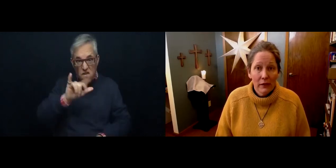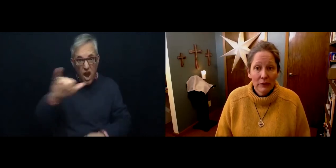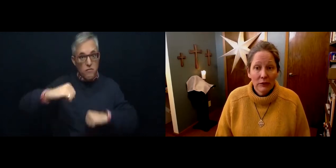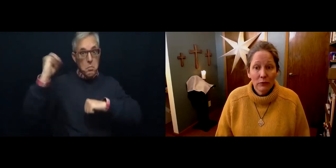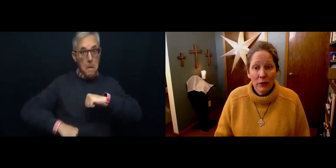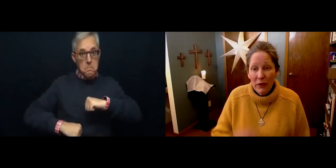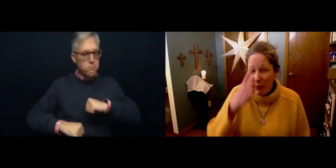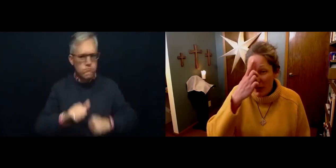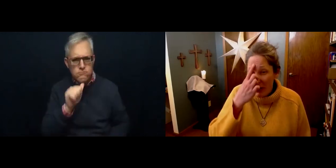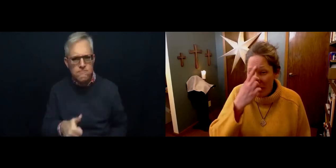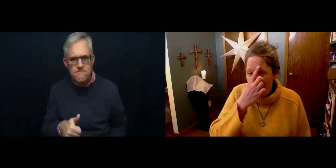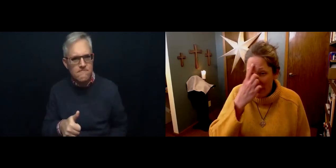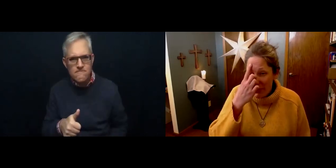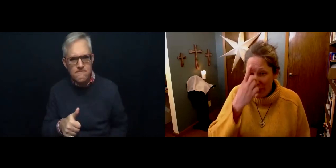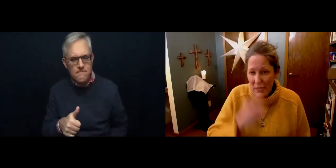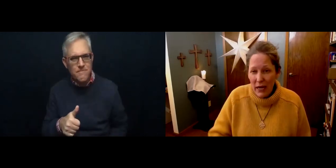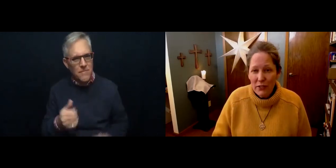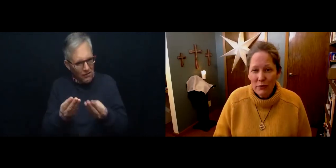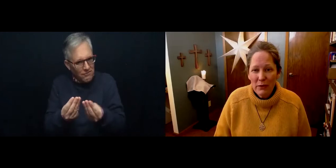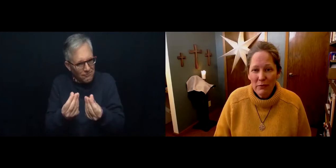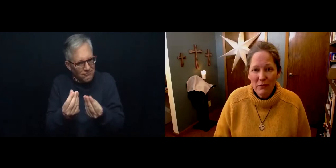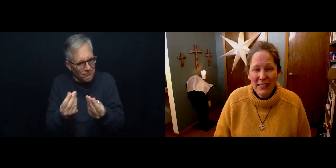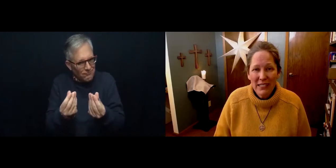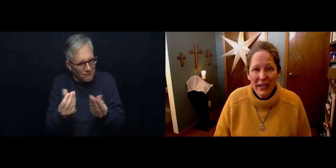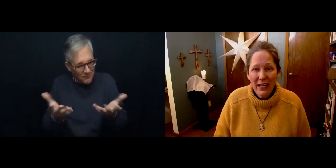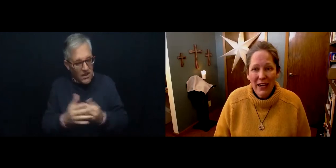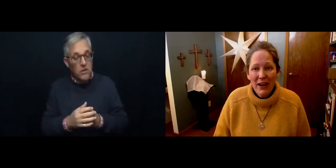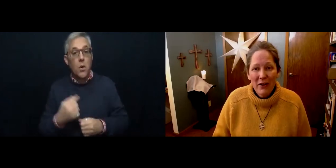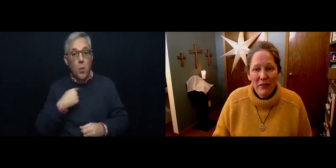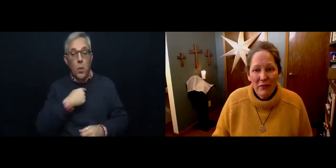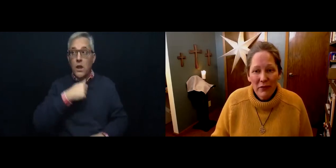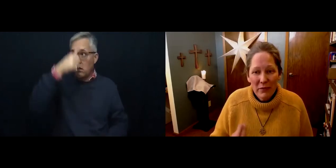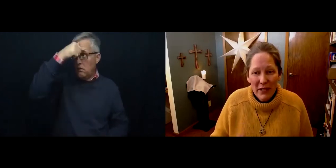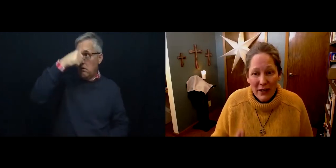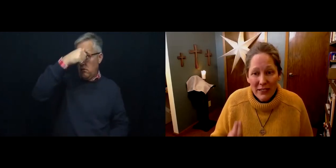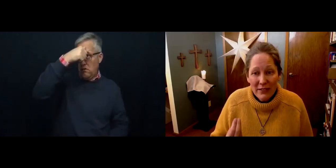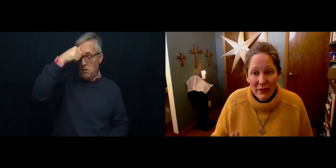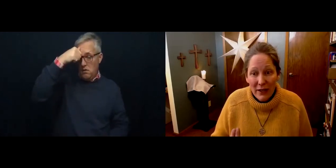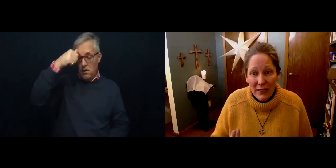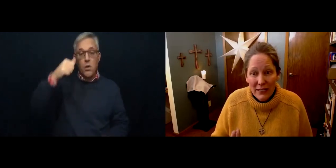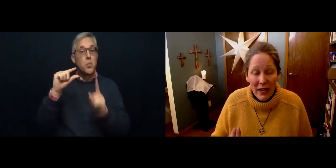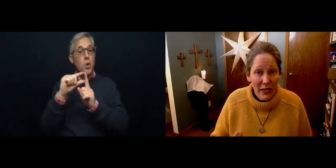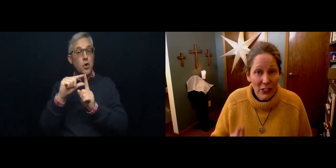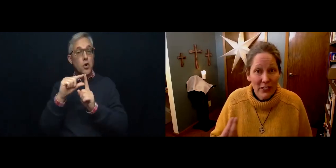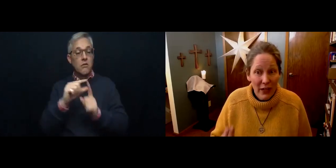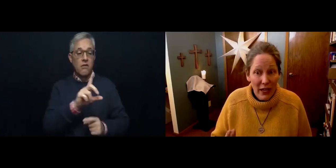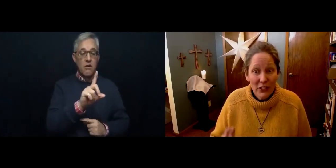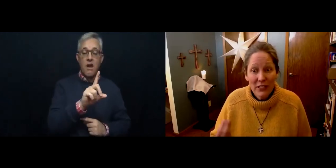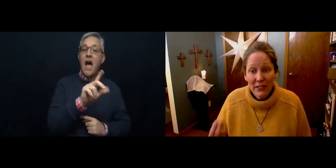When we mark ourselves with those ashes, we say from dust to dust, ashes to ashes and